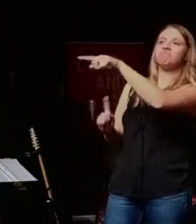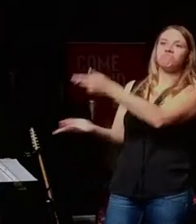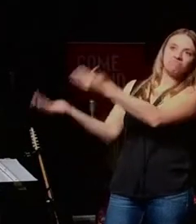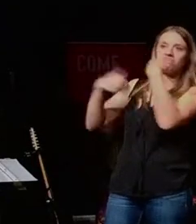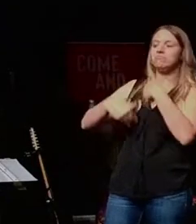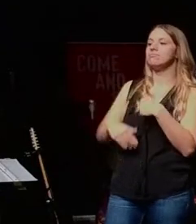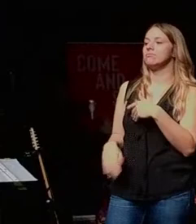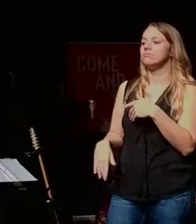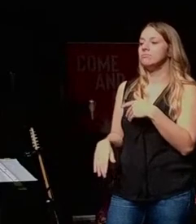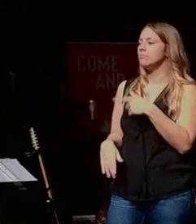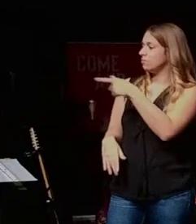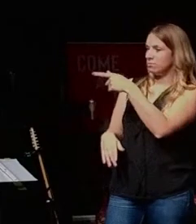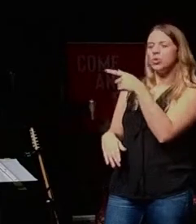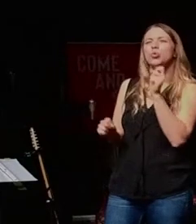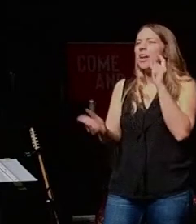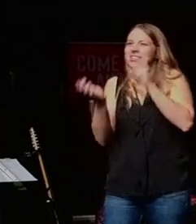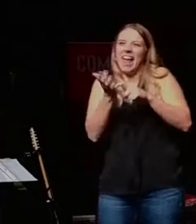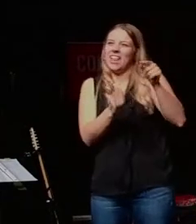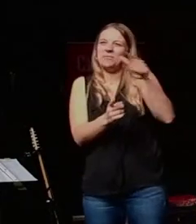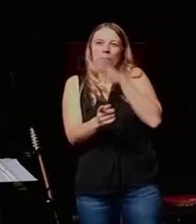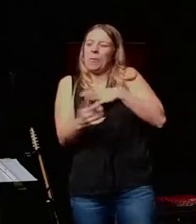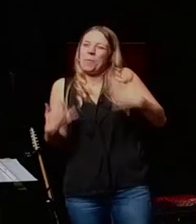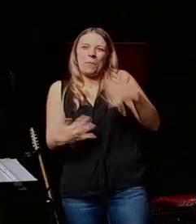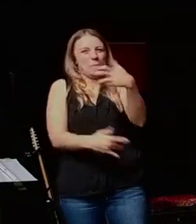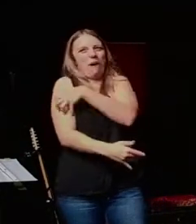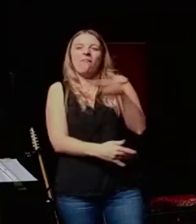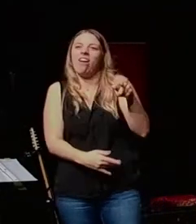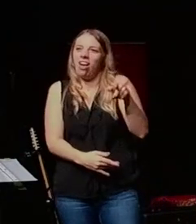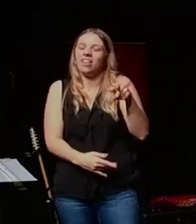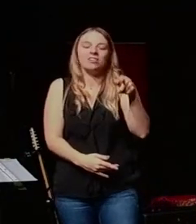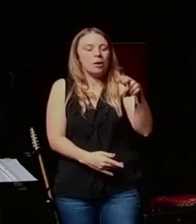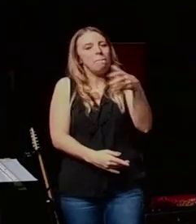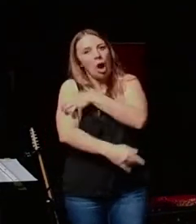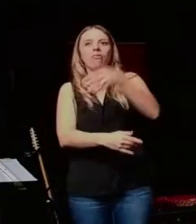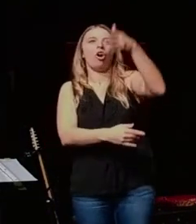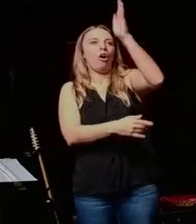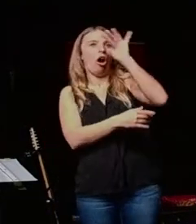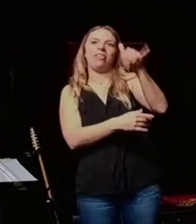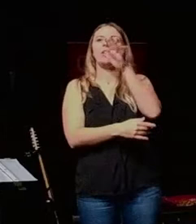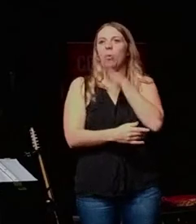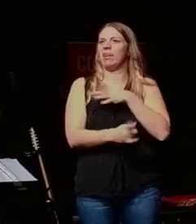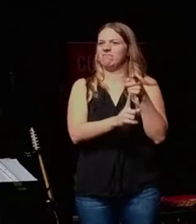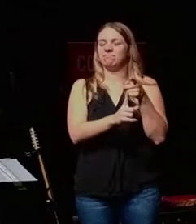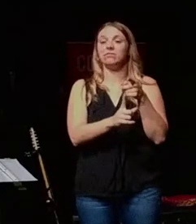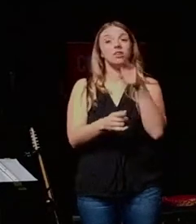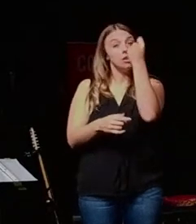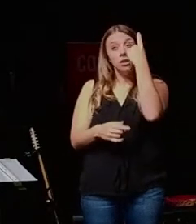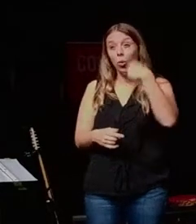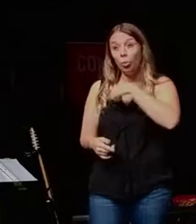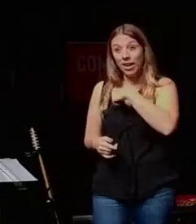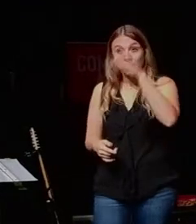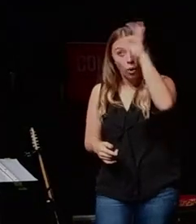You can even sense who she was as a person. That's a powerful, godly woman. And we actually don't even know. It says there